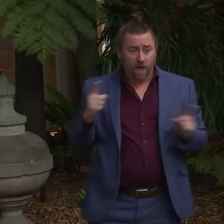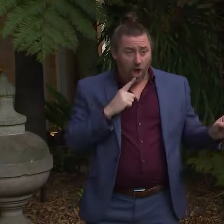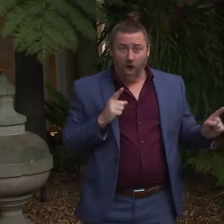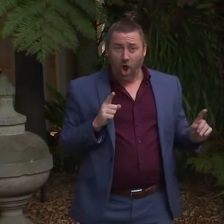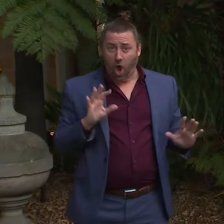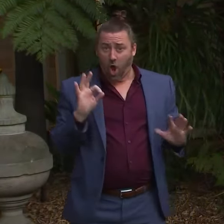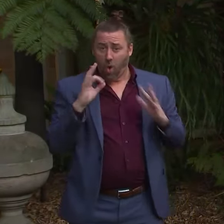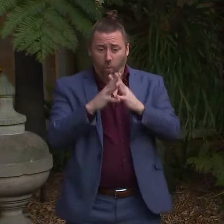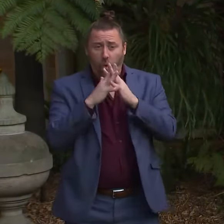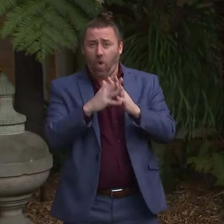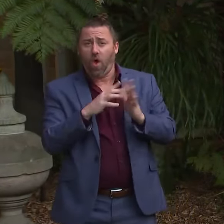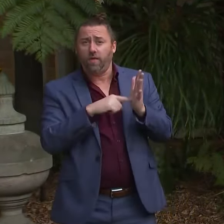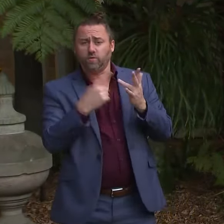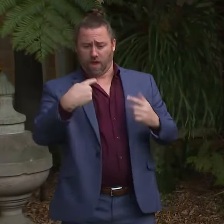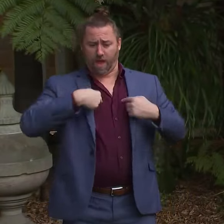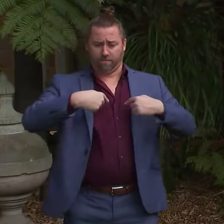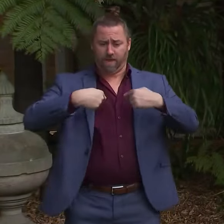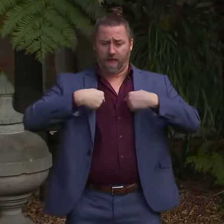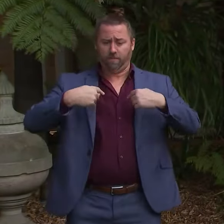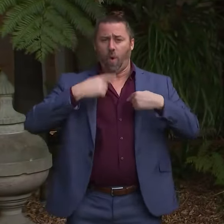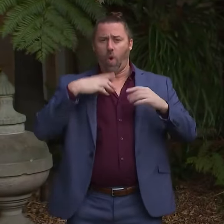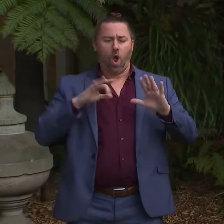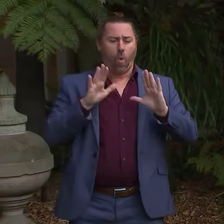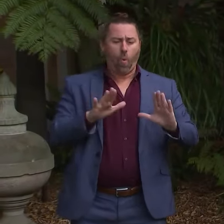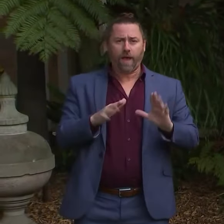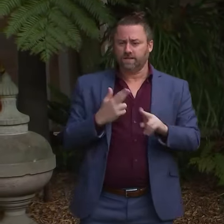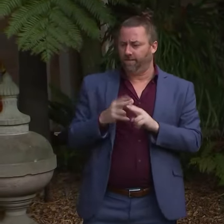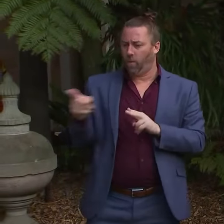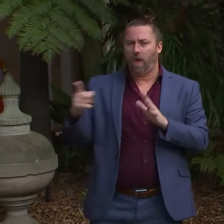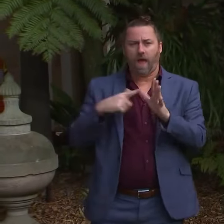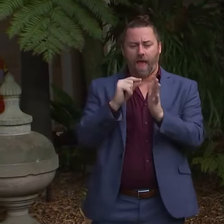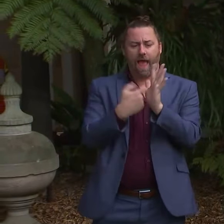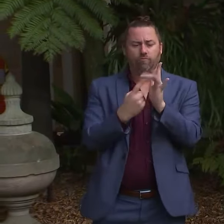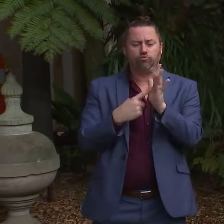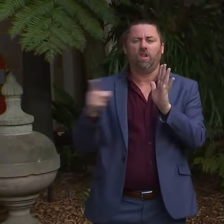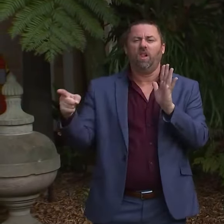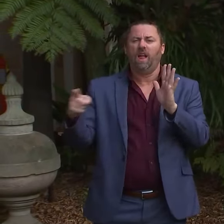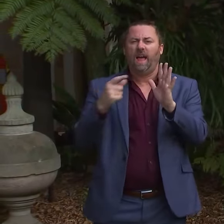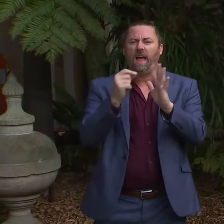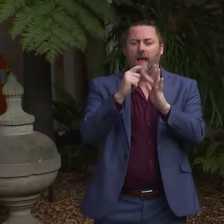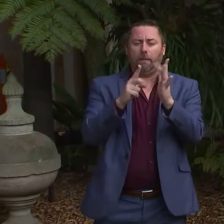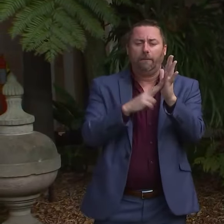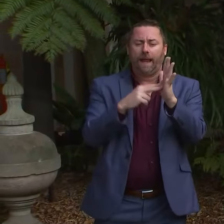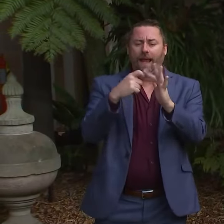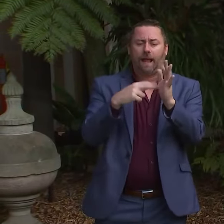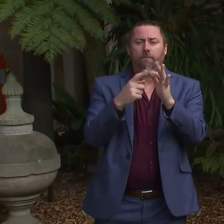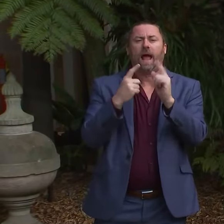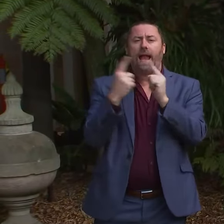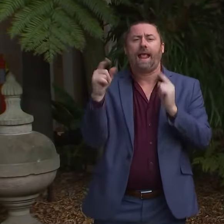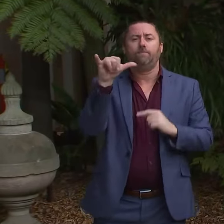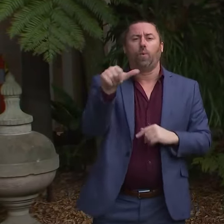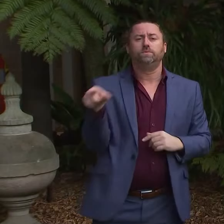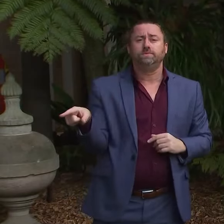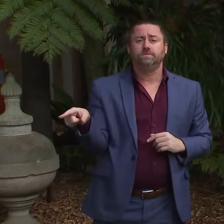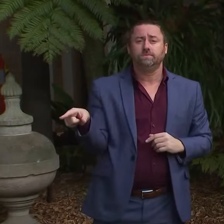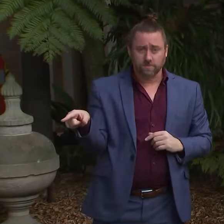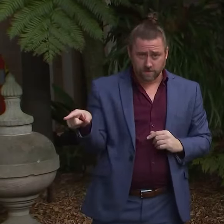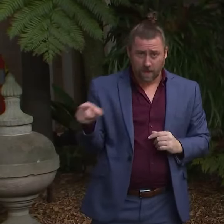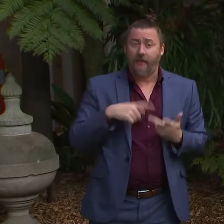is no point saying to the state government, why didn't you wait for Pinkumbar? Because if we had, we'd be standing here today with no